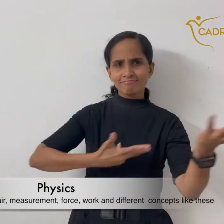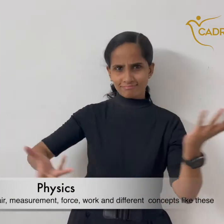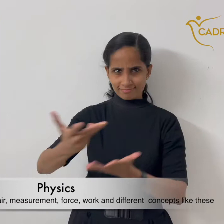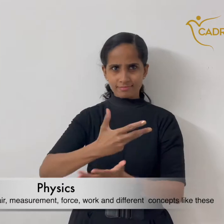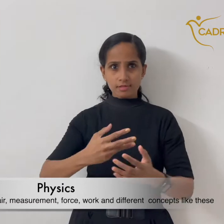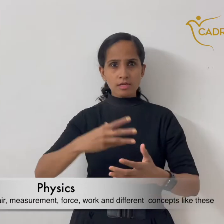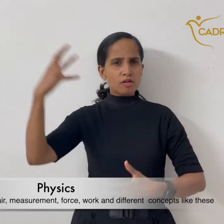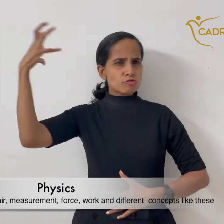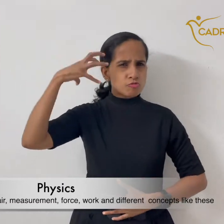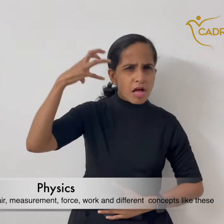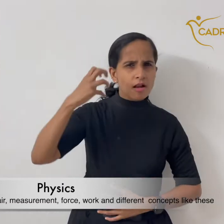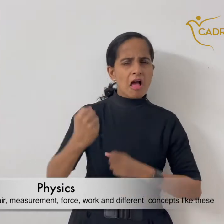Physics